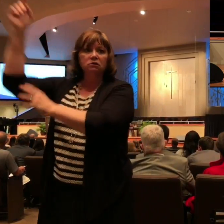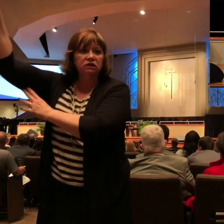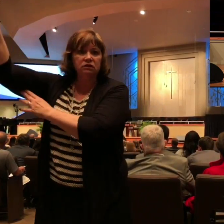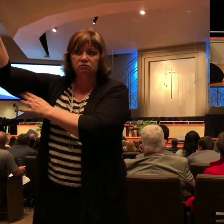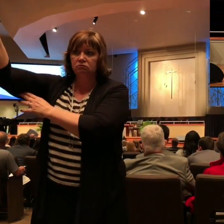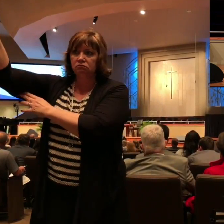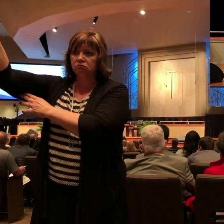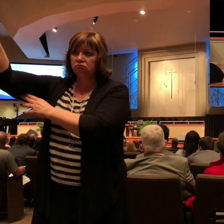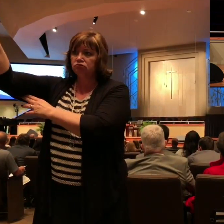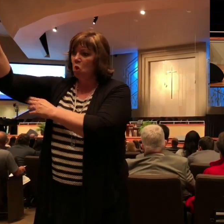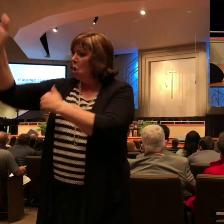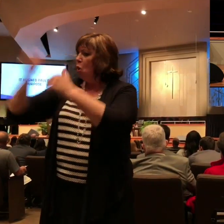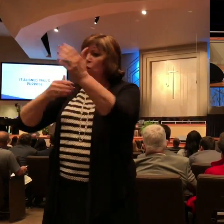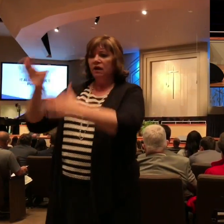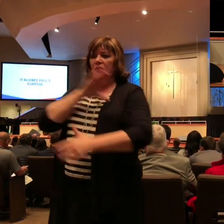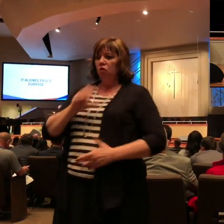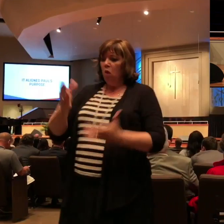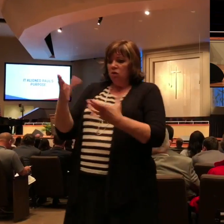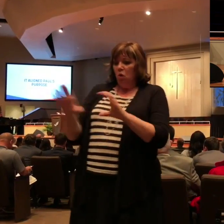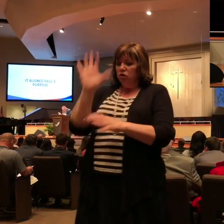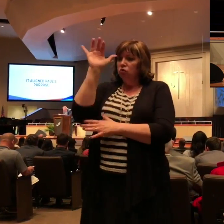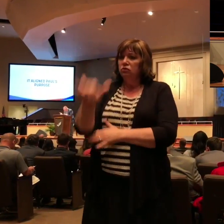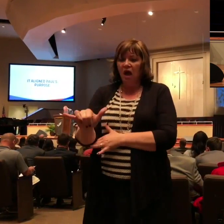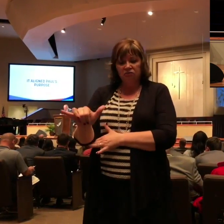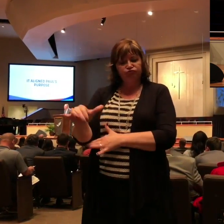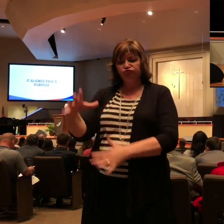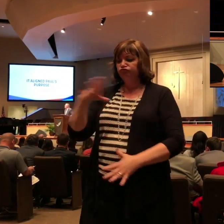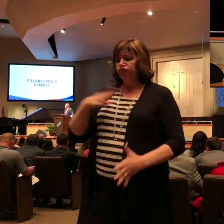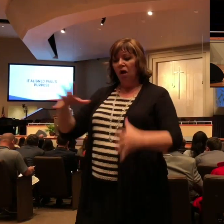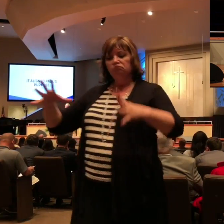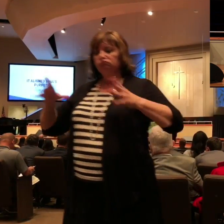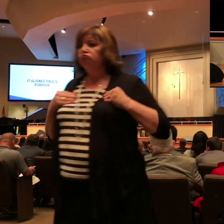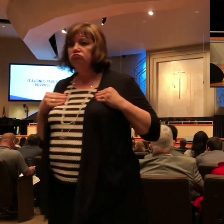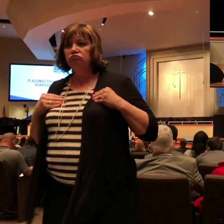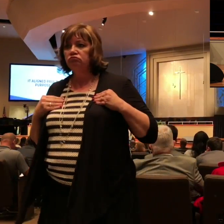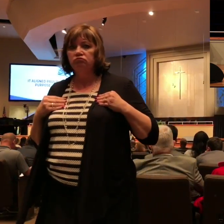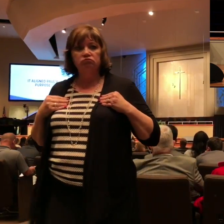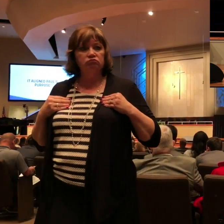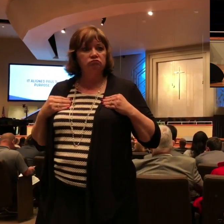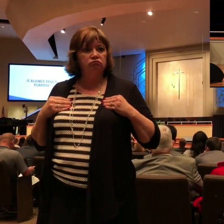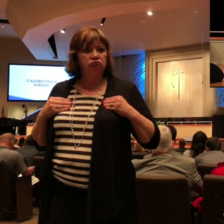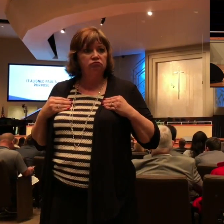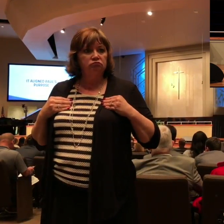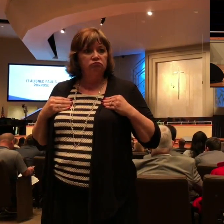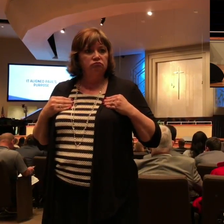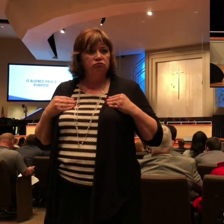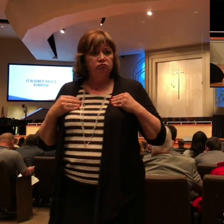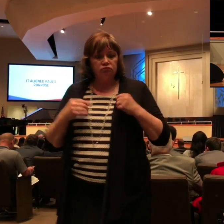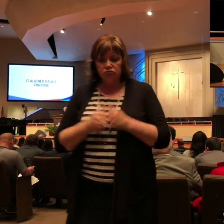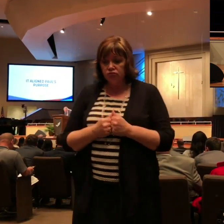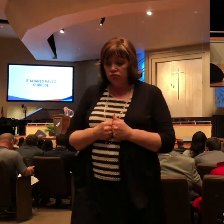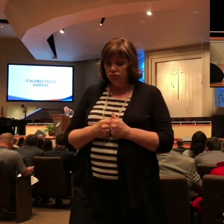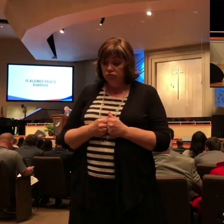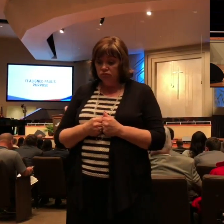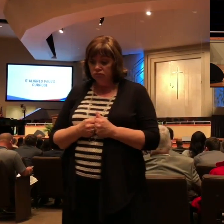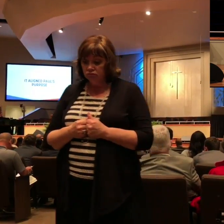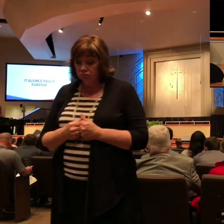name wherever I go that Christ might be magnified in my body and Paul exhorts you and I in Romans 12 1 I beseech you therefore brethren